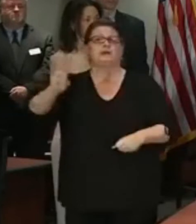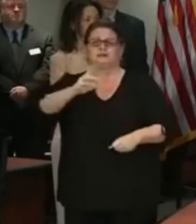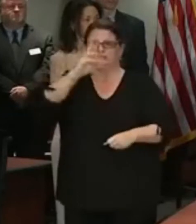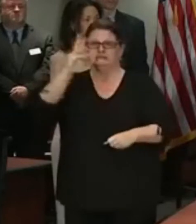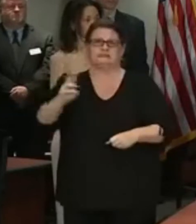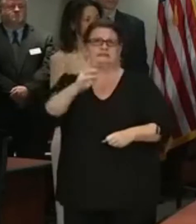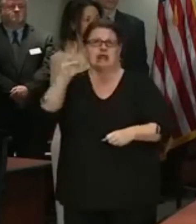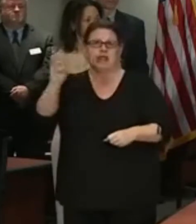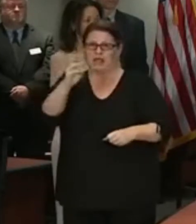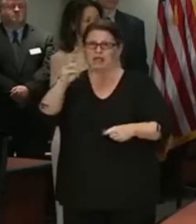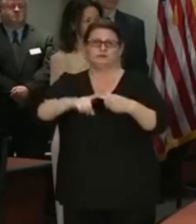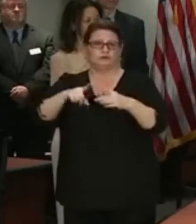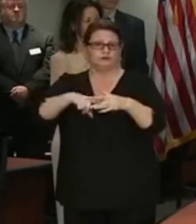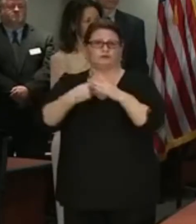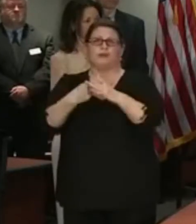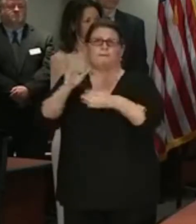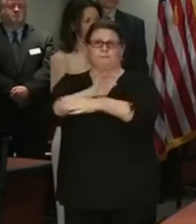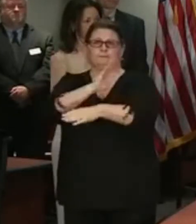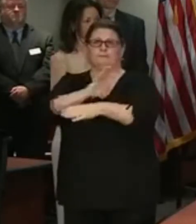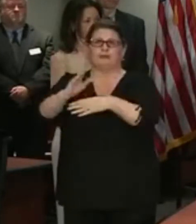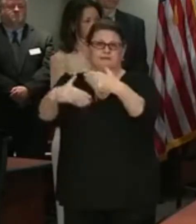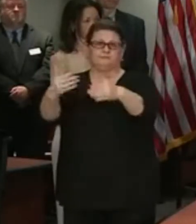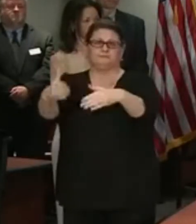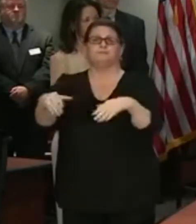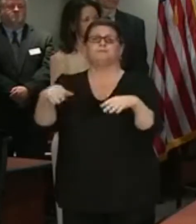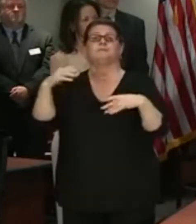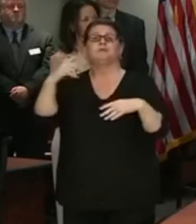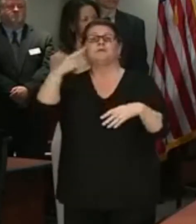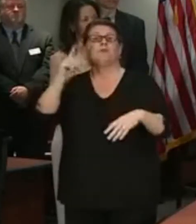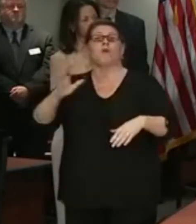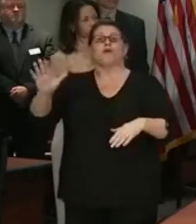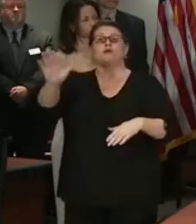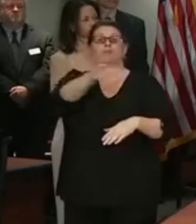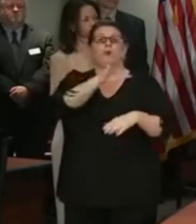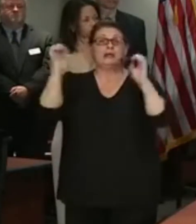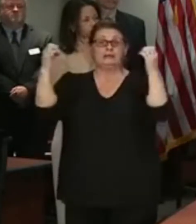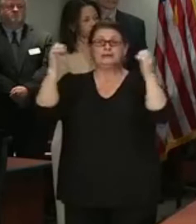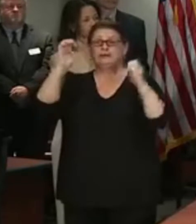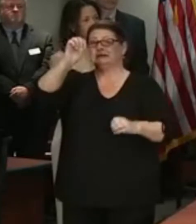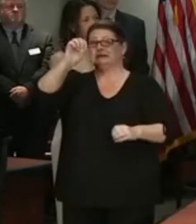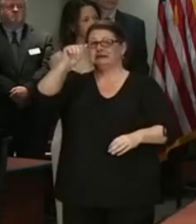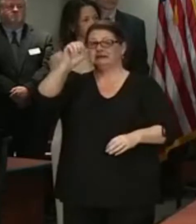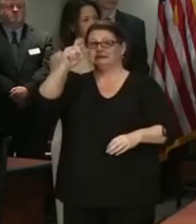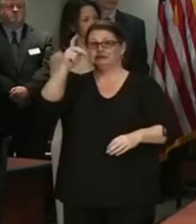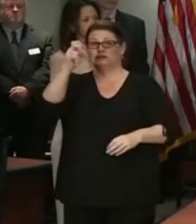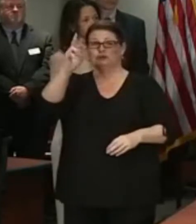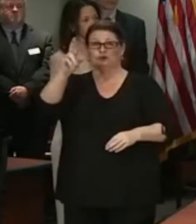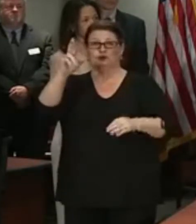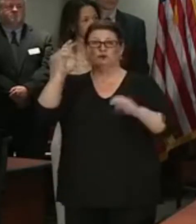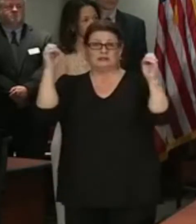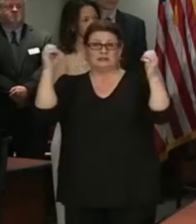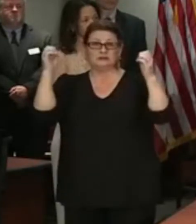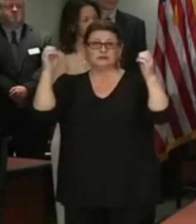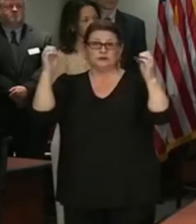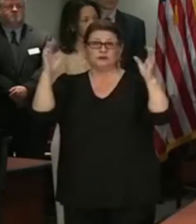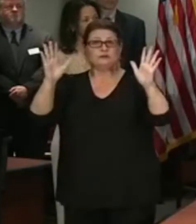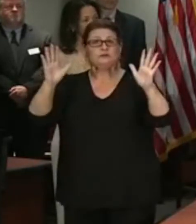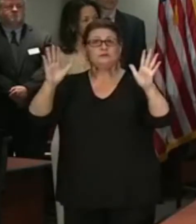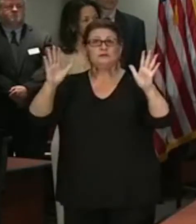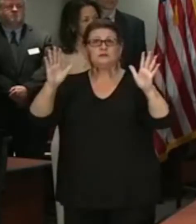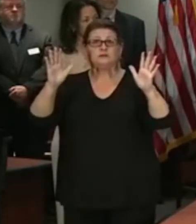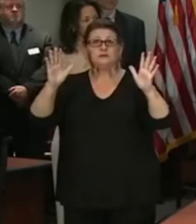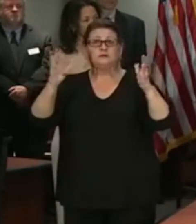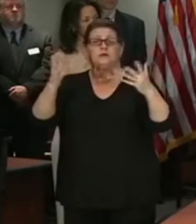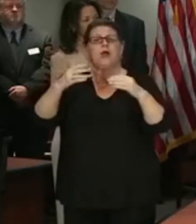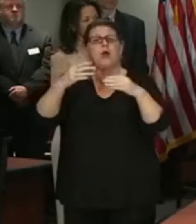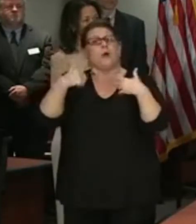And finally, again, on Easter services, we recommend that those services continue, of